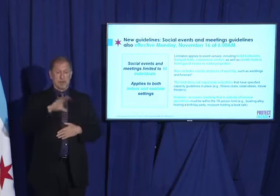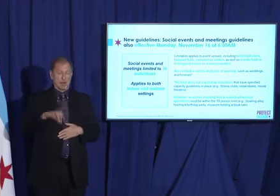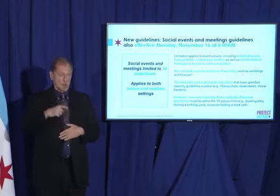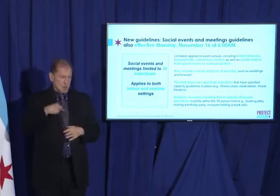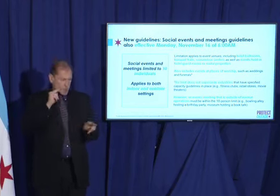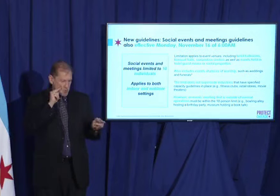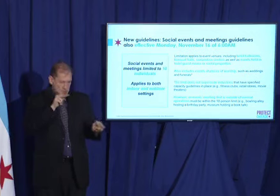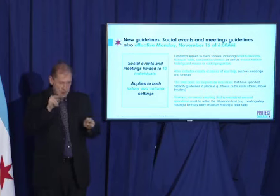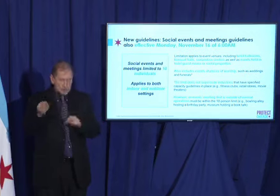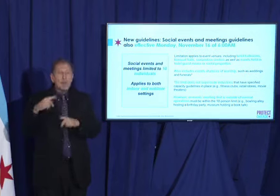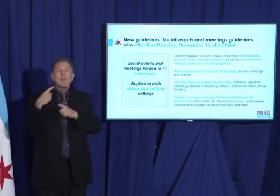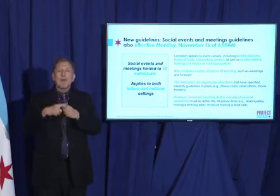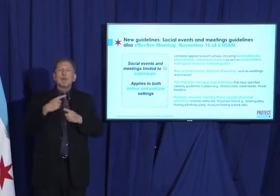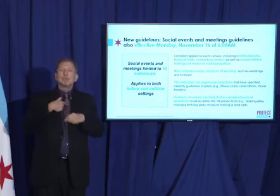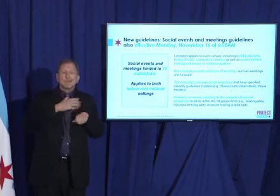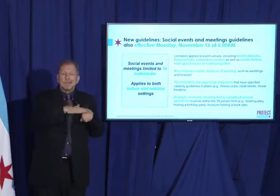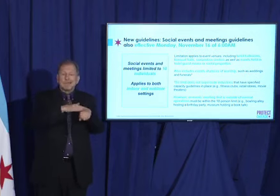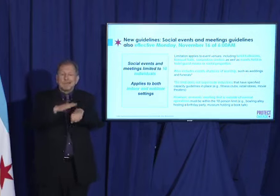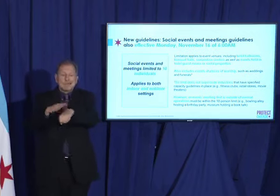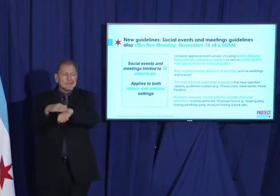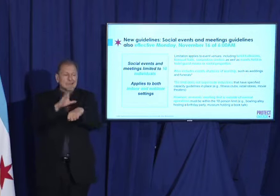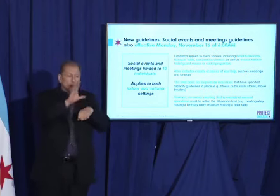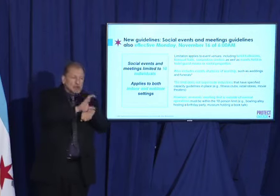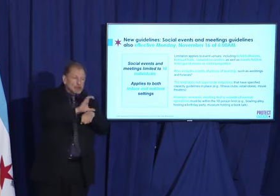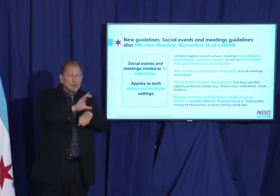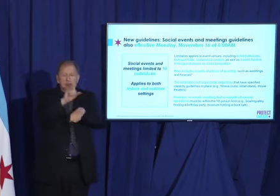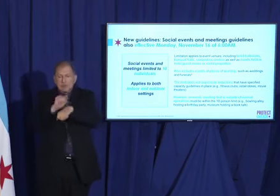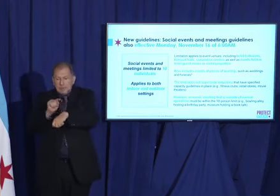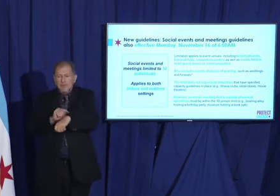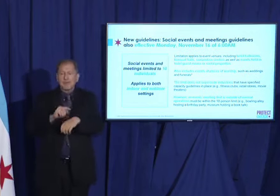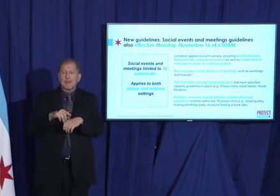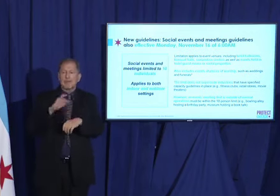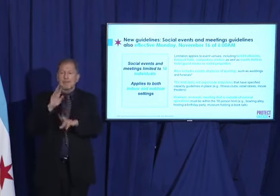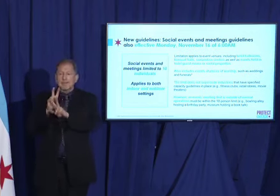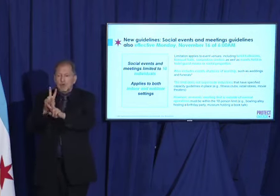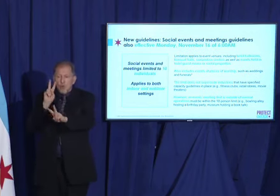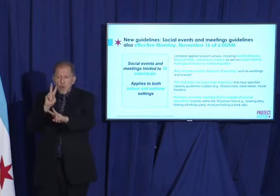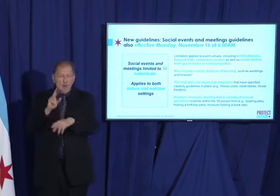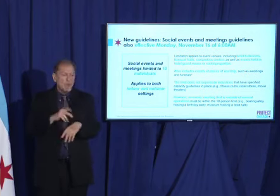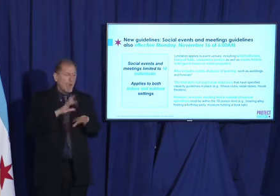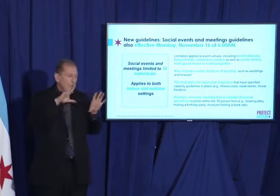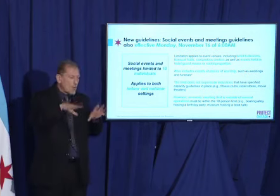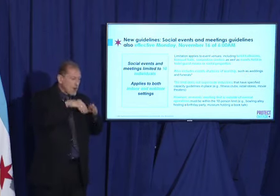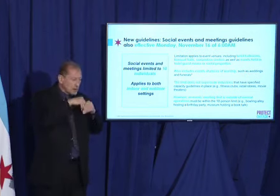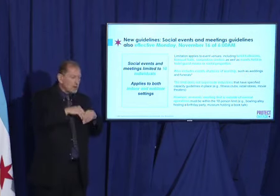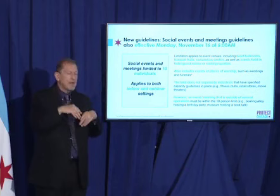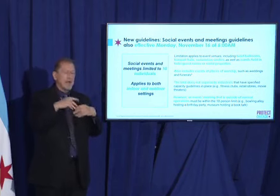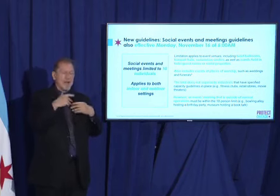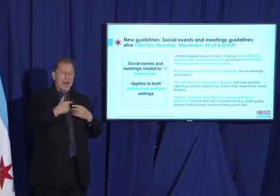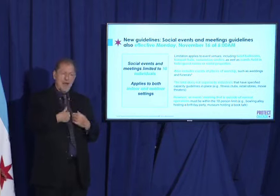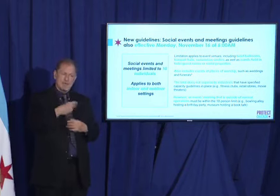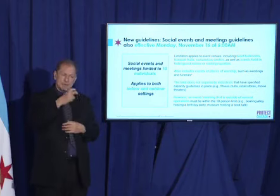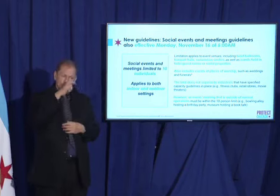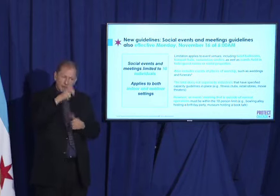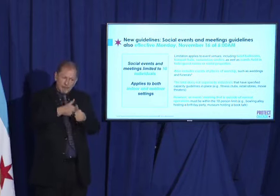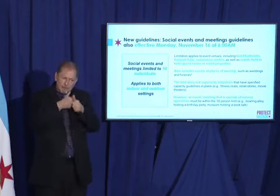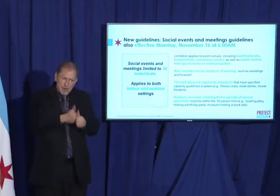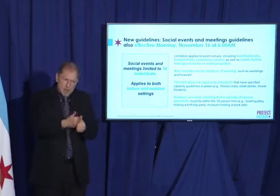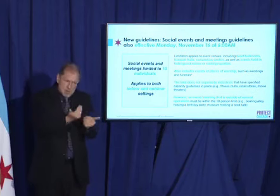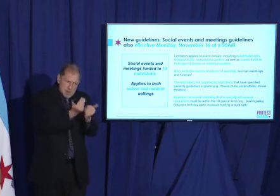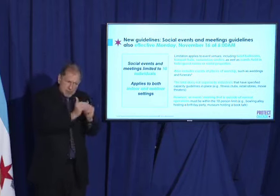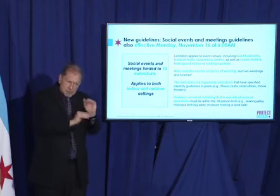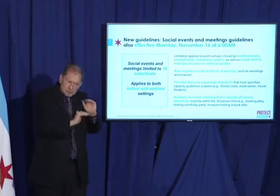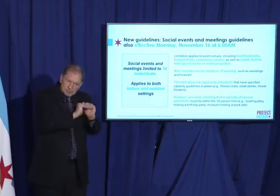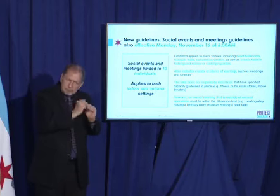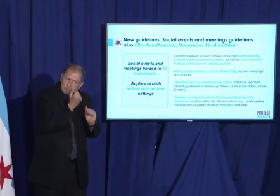leaders and community groups to ensure that funeral homes and houses of worship maintain strict compliance with a limit of